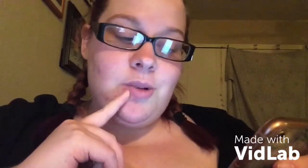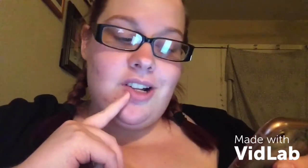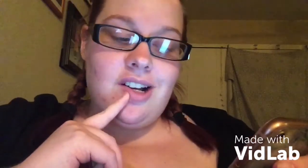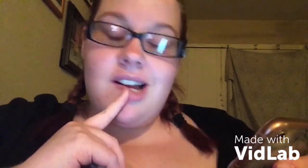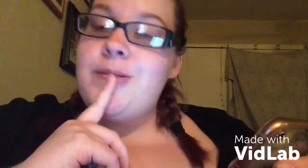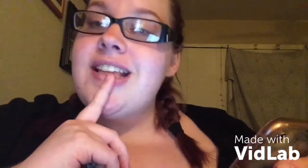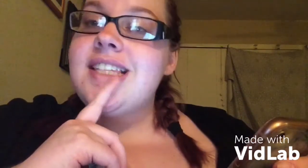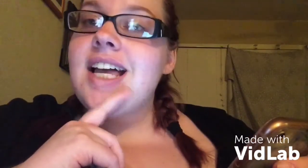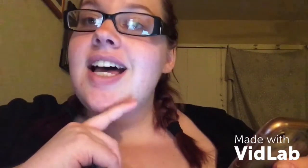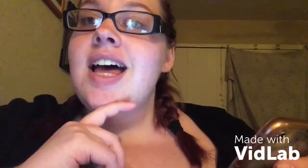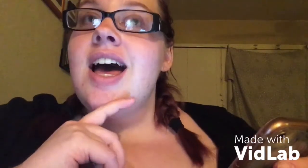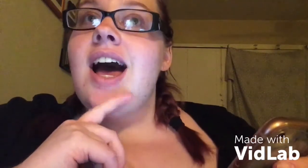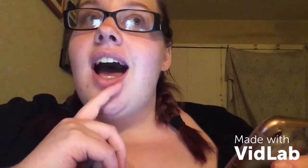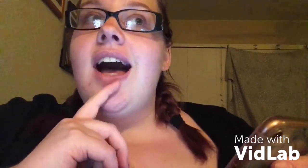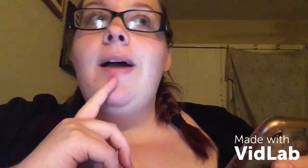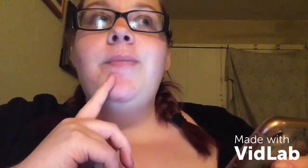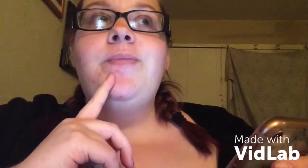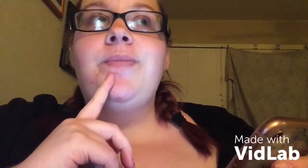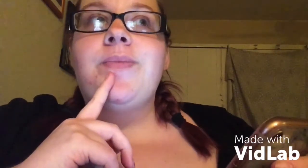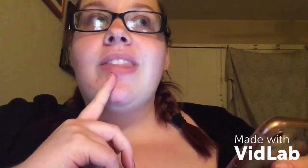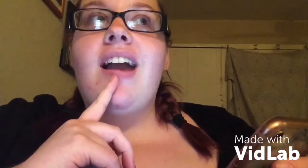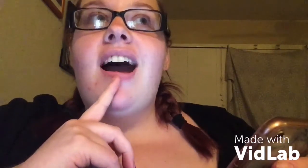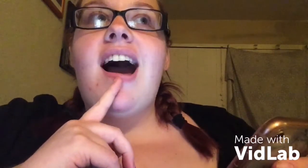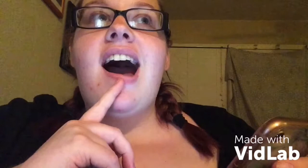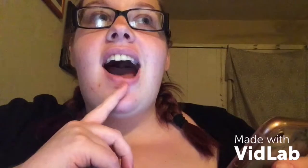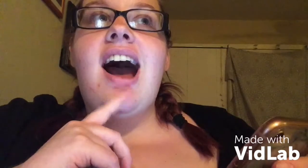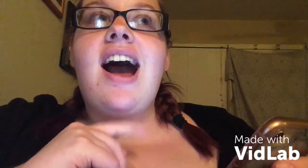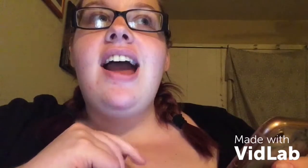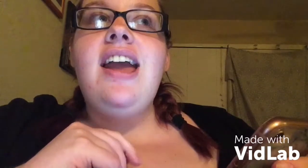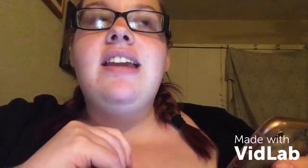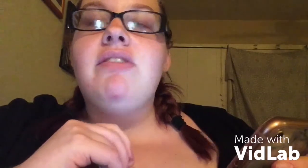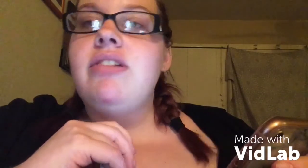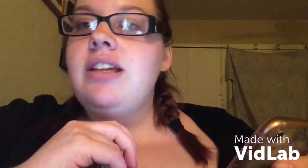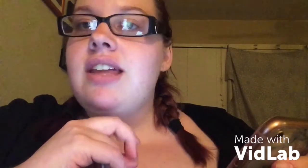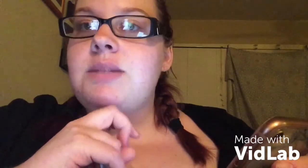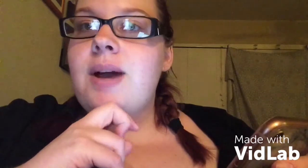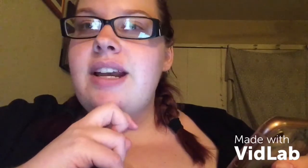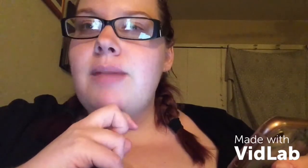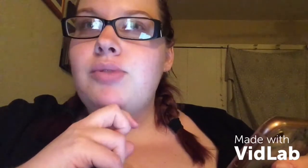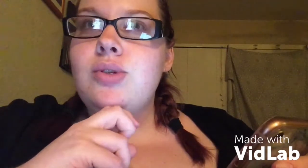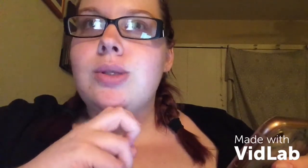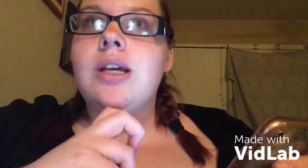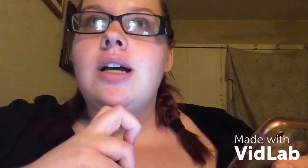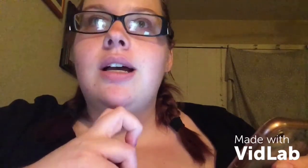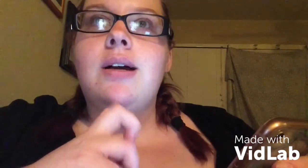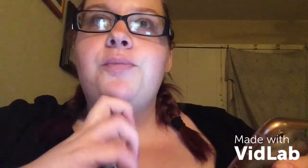belong on pizza? Um, I never really liked pineapples, um,